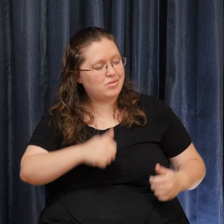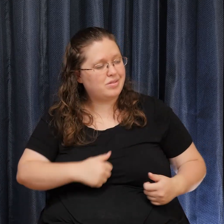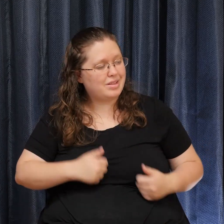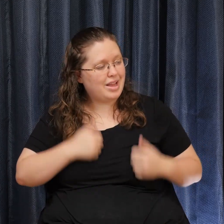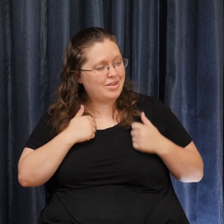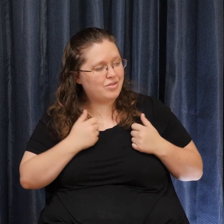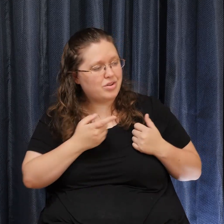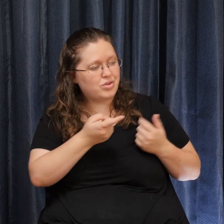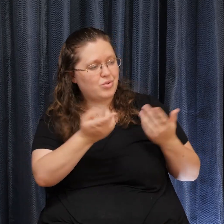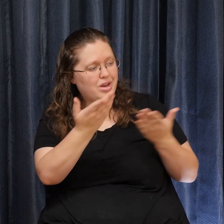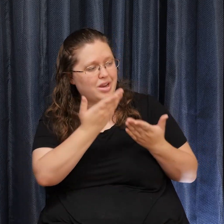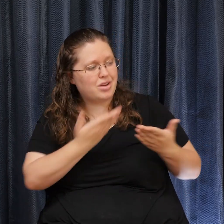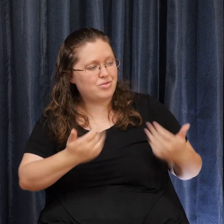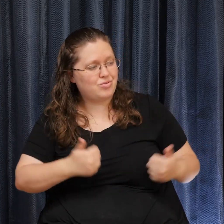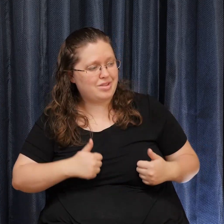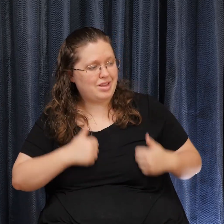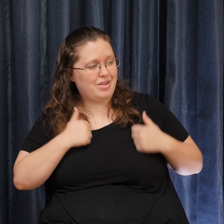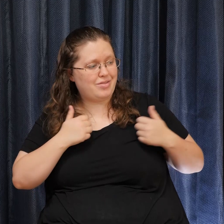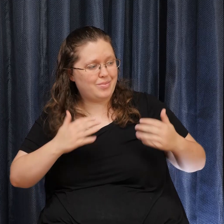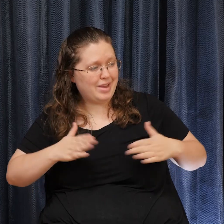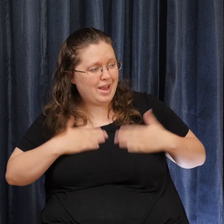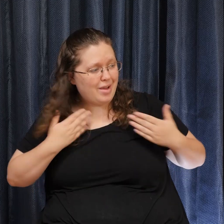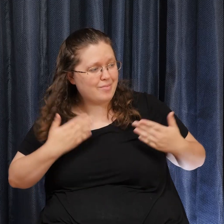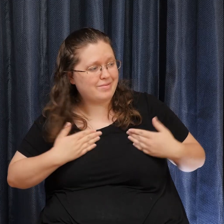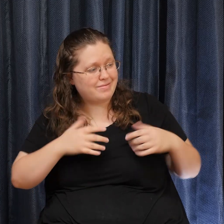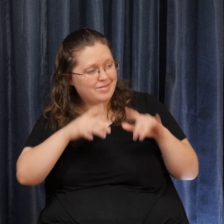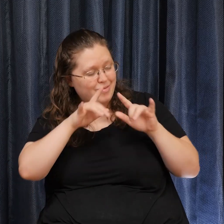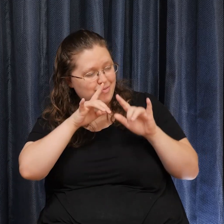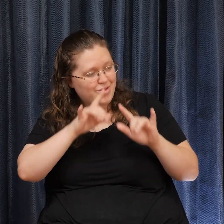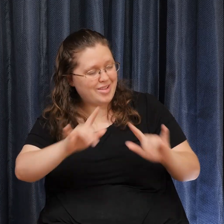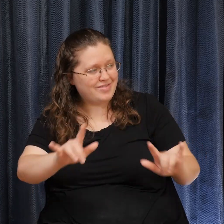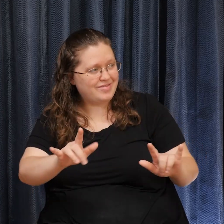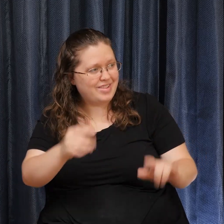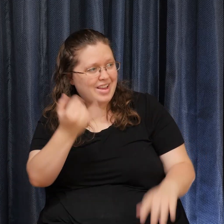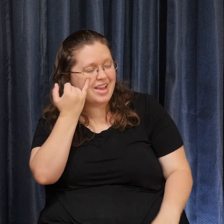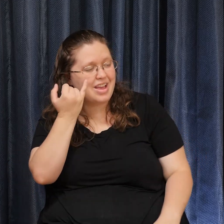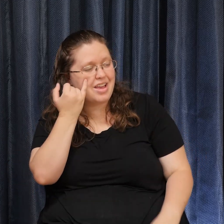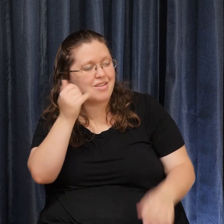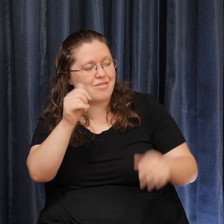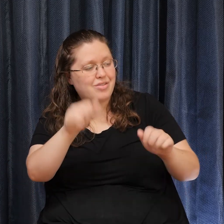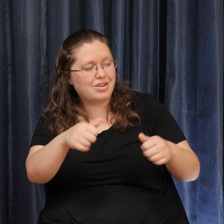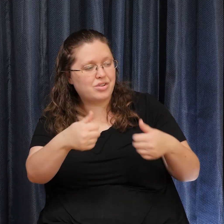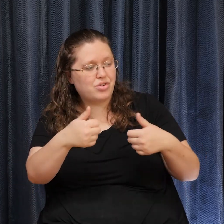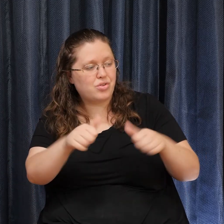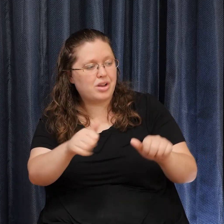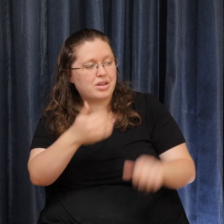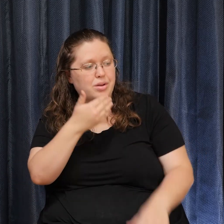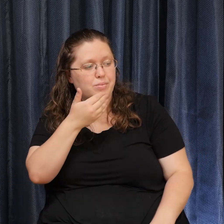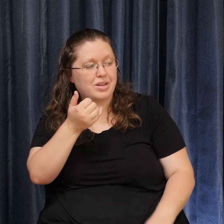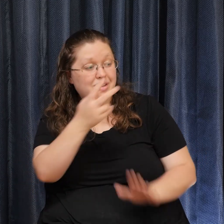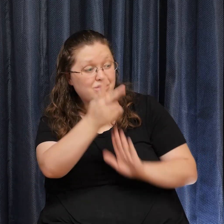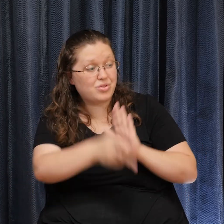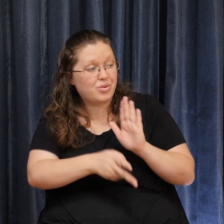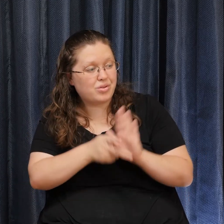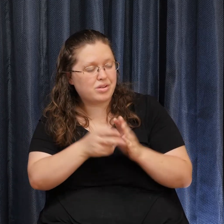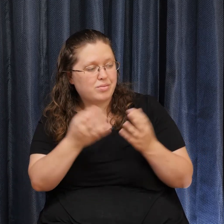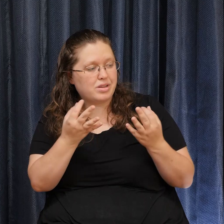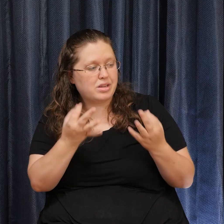live To be happy And to love If you can do Your best In two hours Of meditation But you spend Eight hours